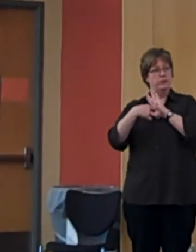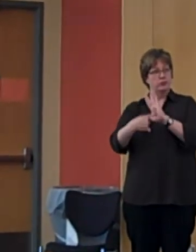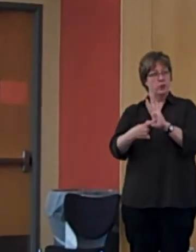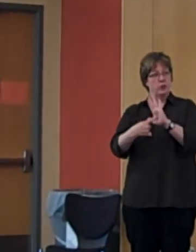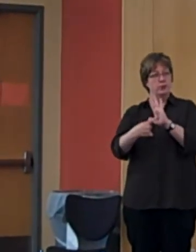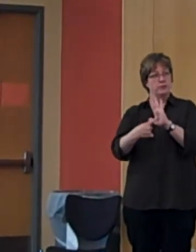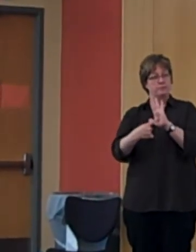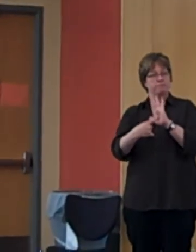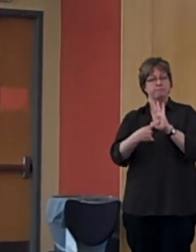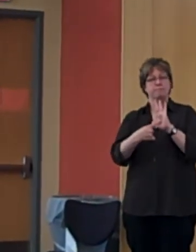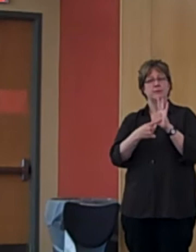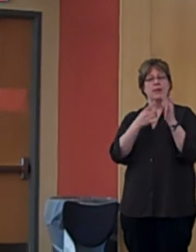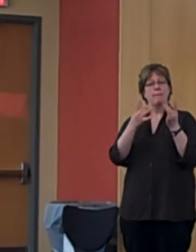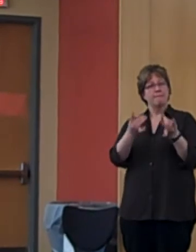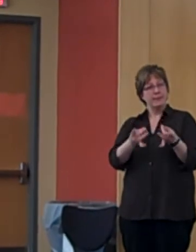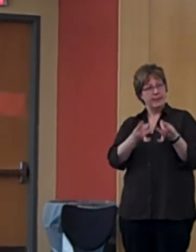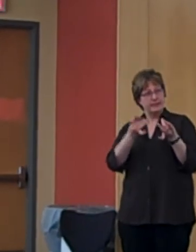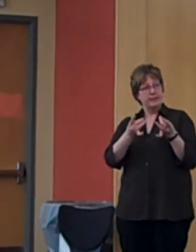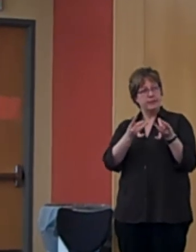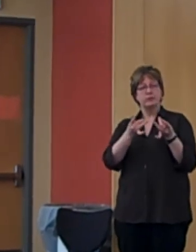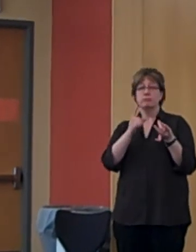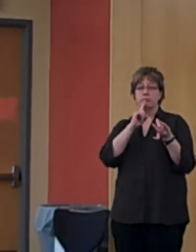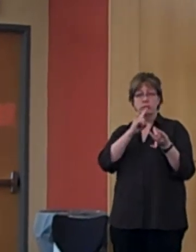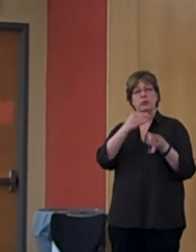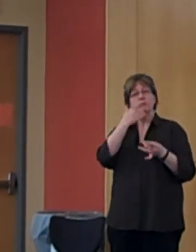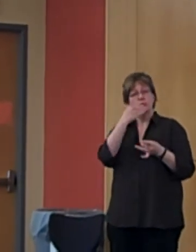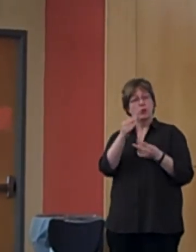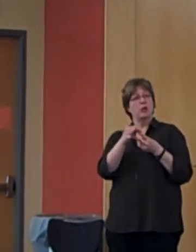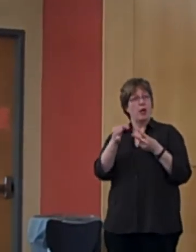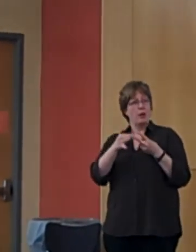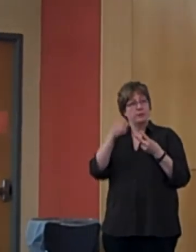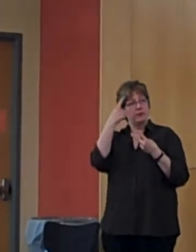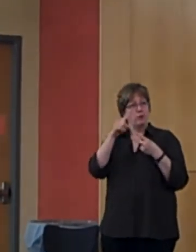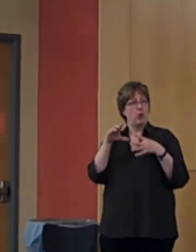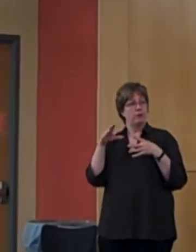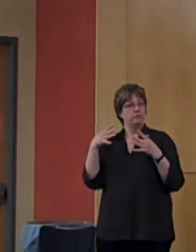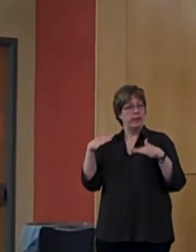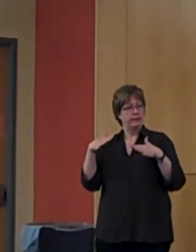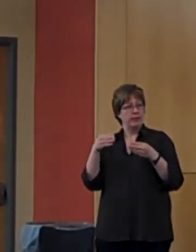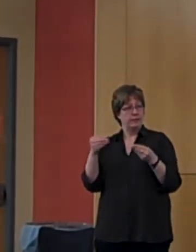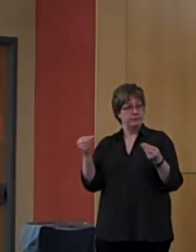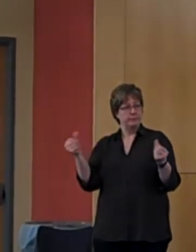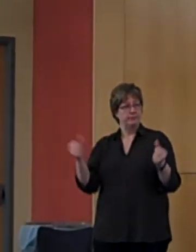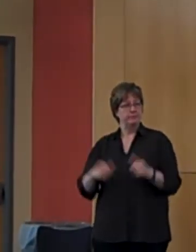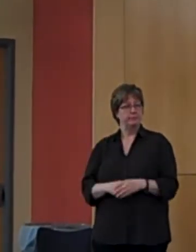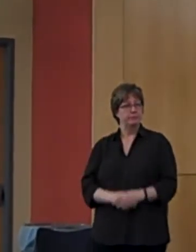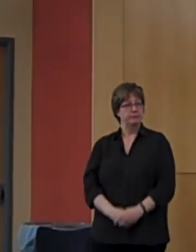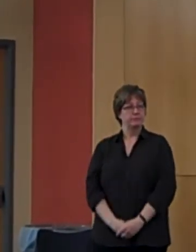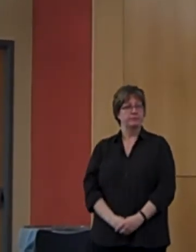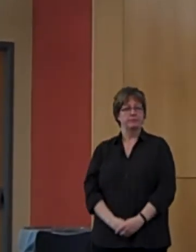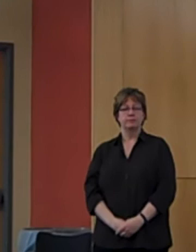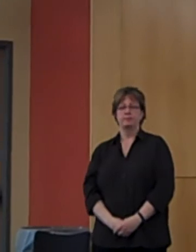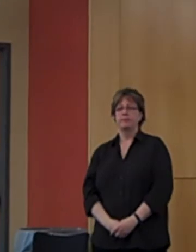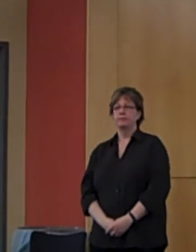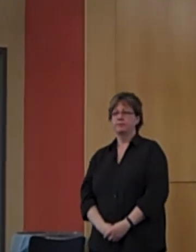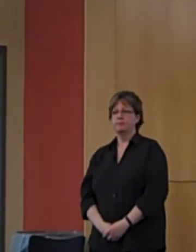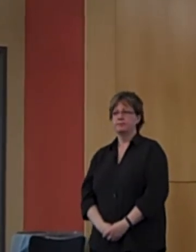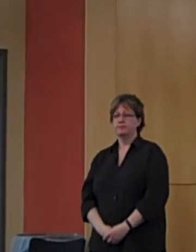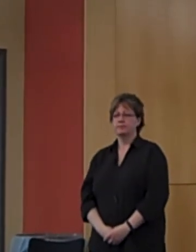prowess of meditation as a viable approach to anxiety management. As evidence, a study conducted by